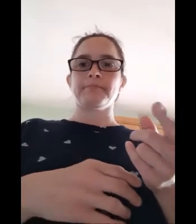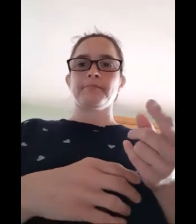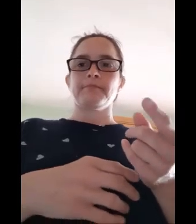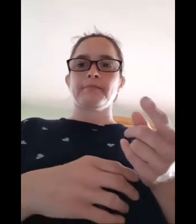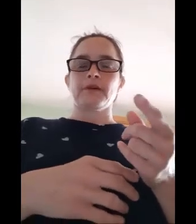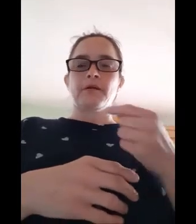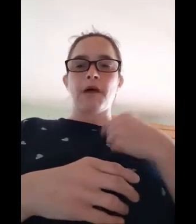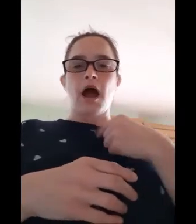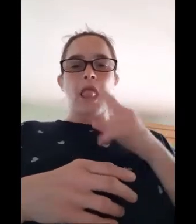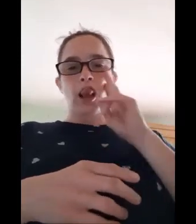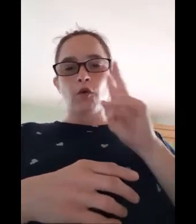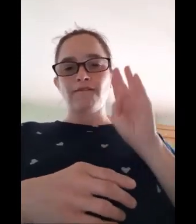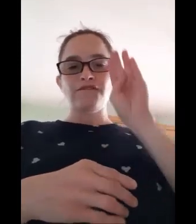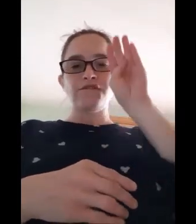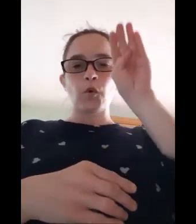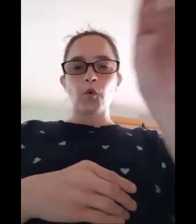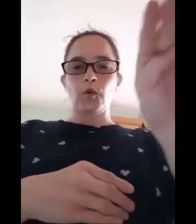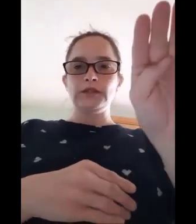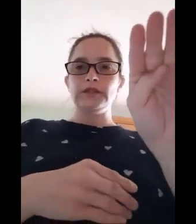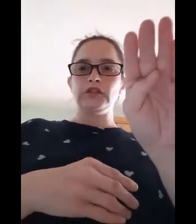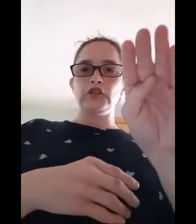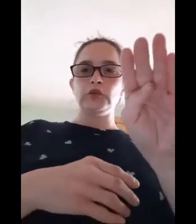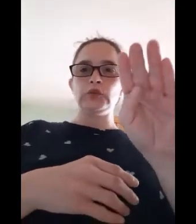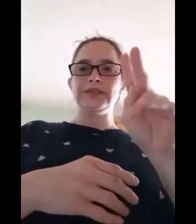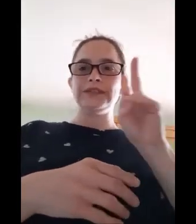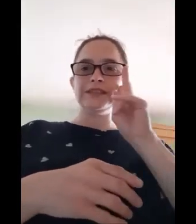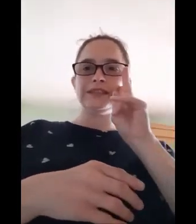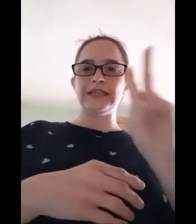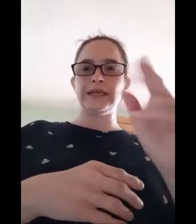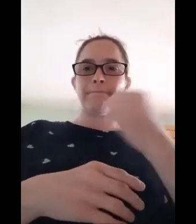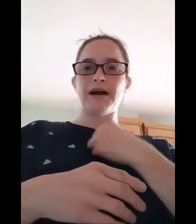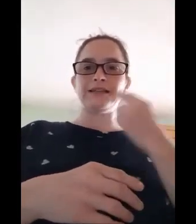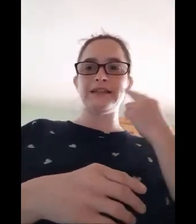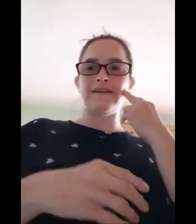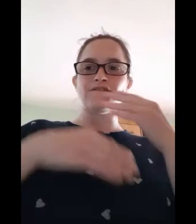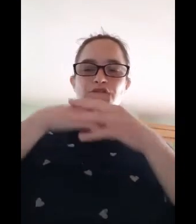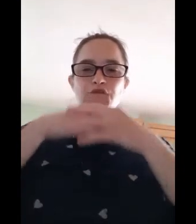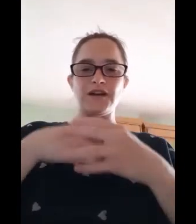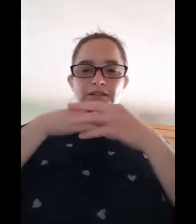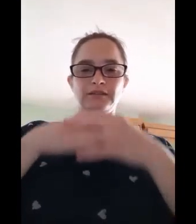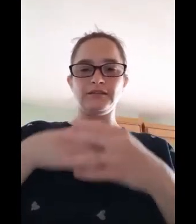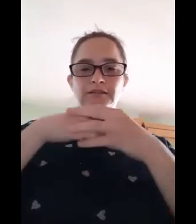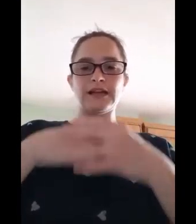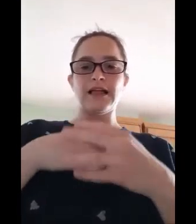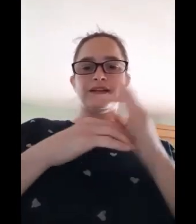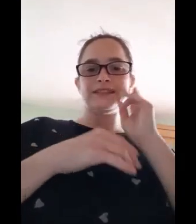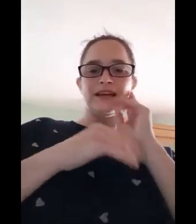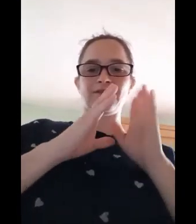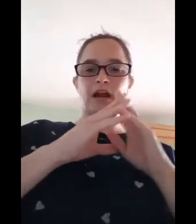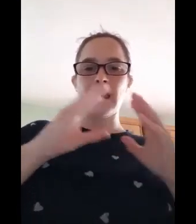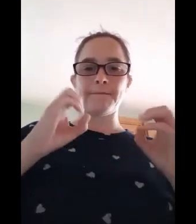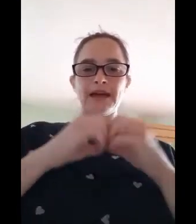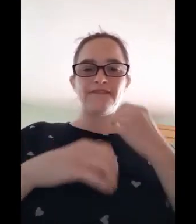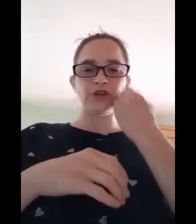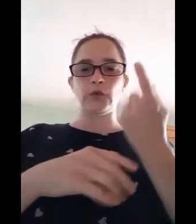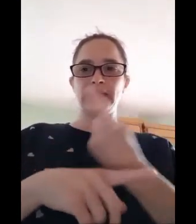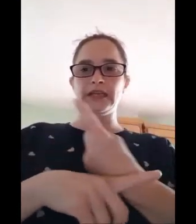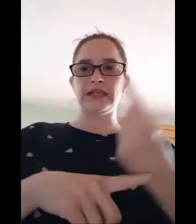But I look forward to seeing my deaf friends at the deaf club every week